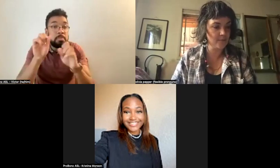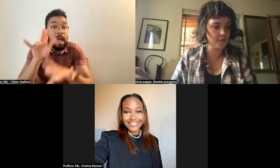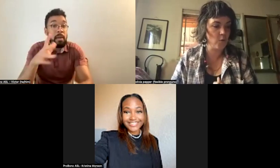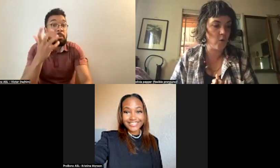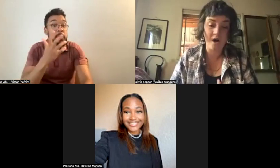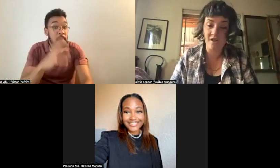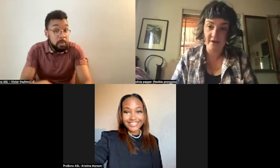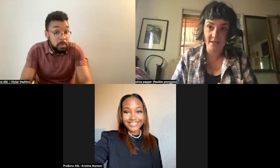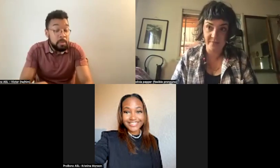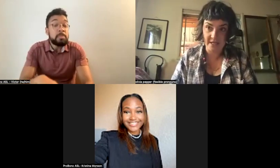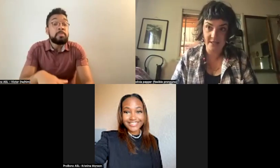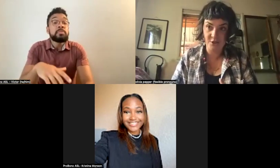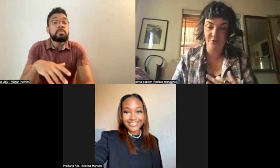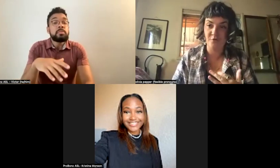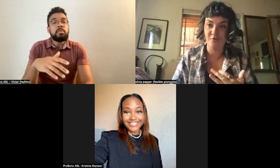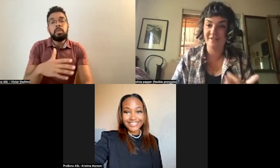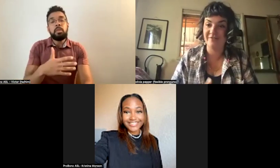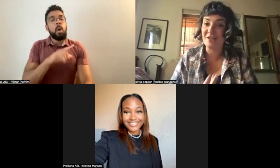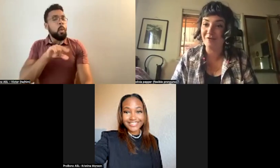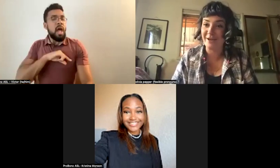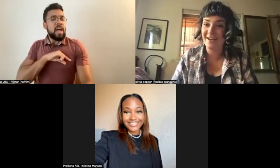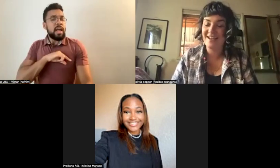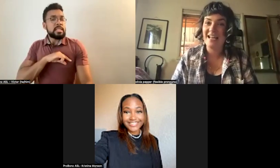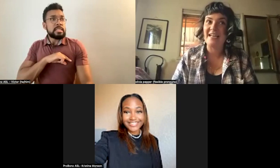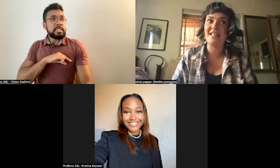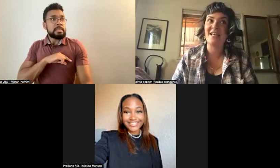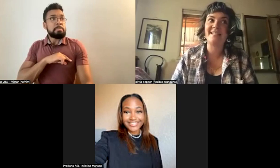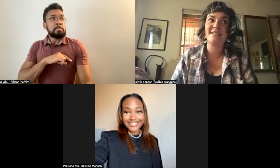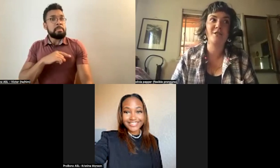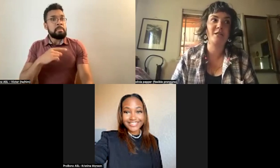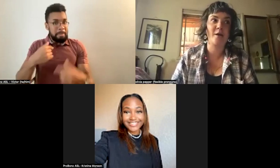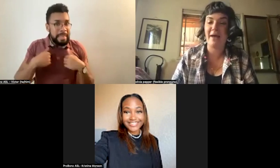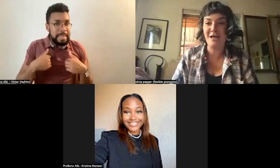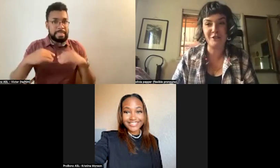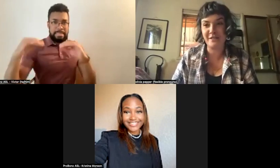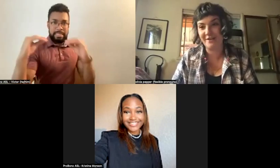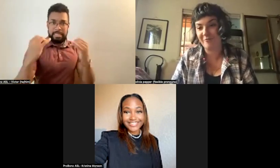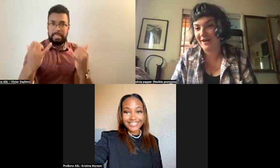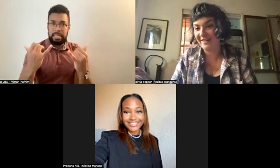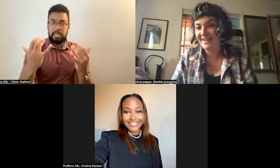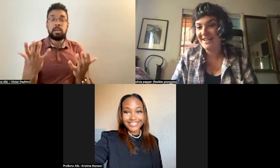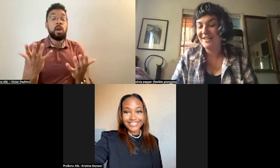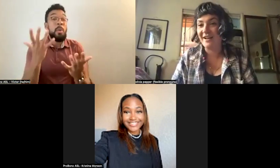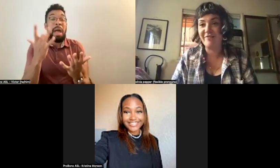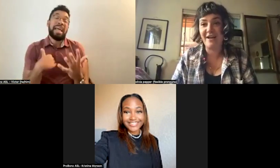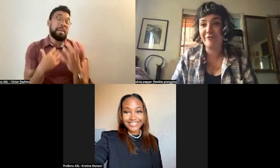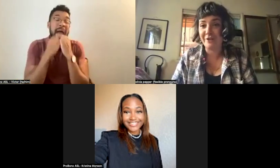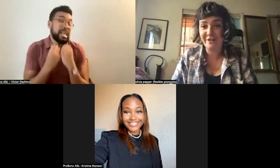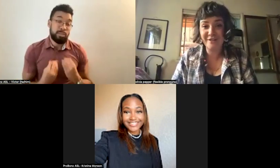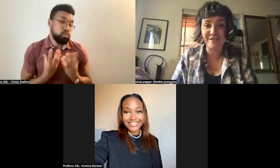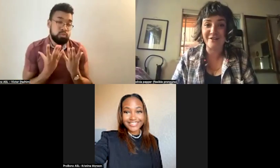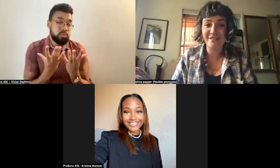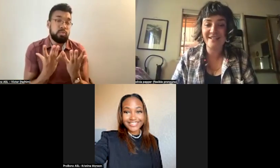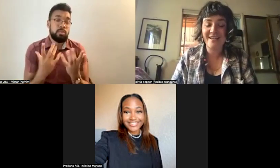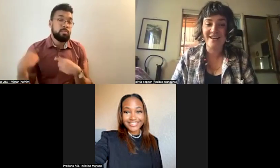what qualifies me to give this offering is that this is just a passion of mine that I've had for